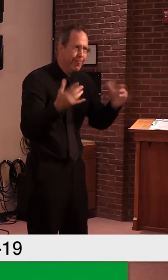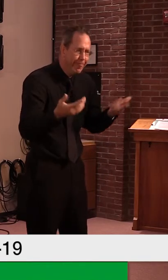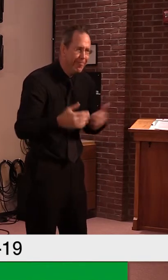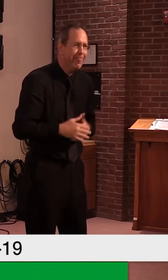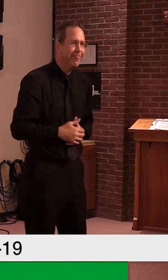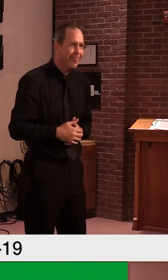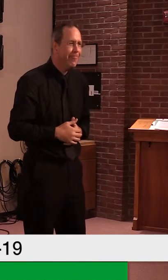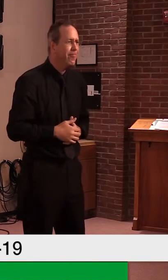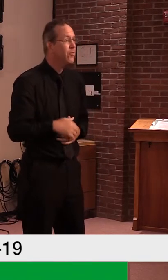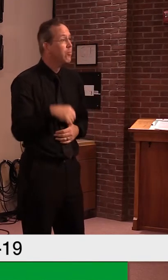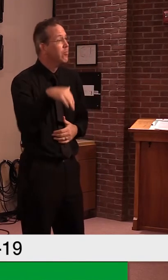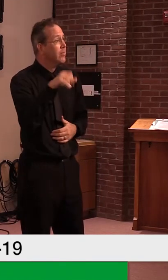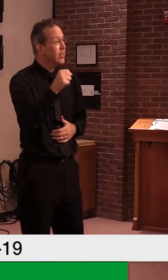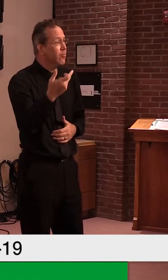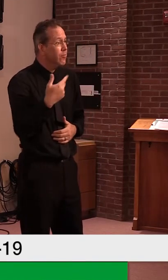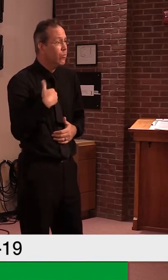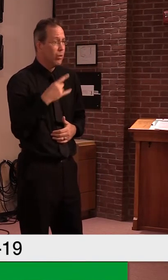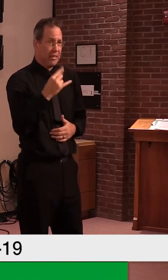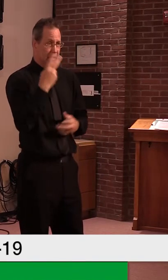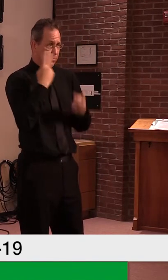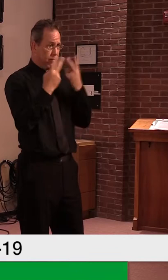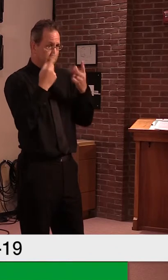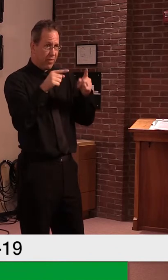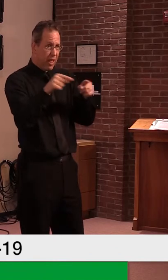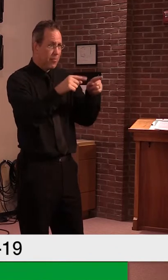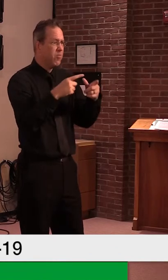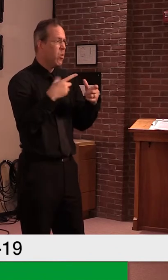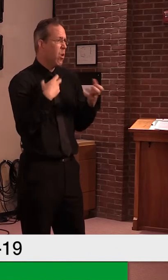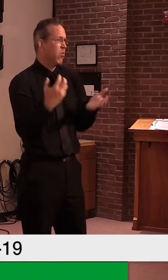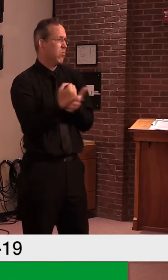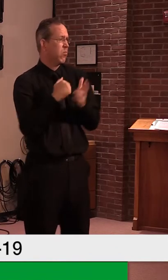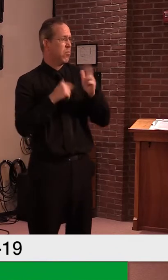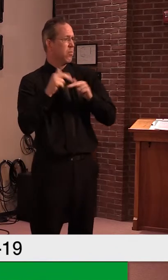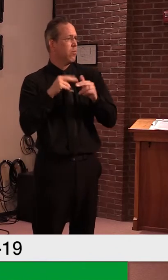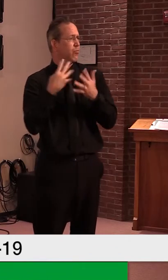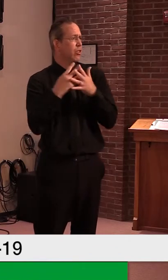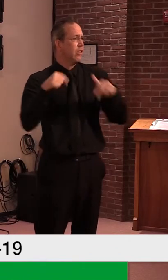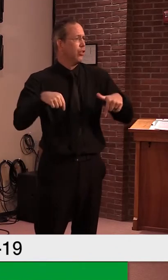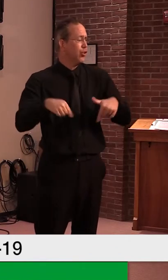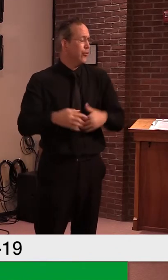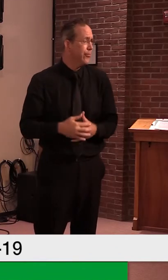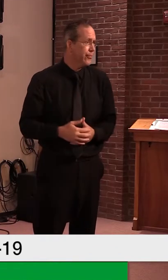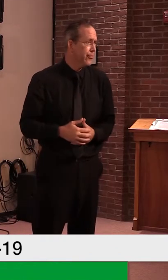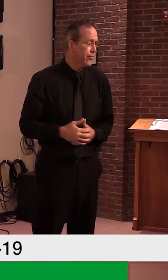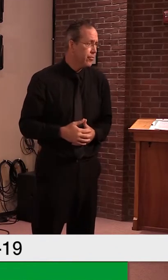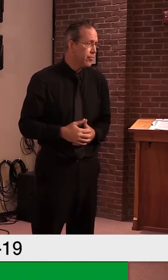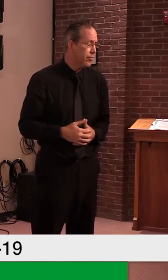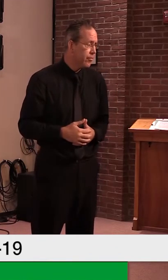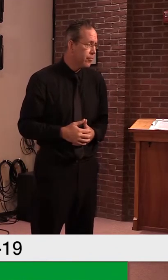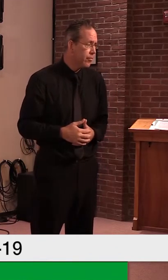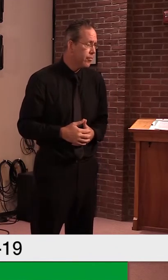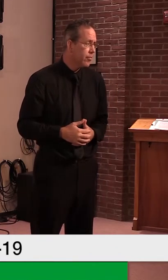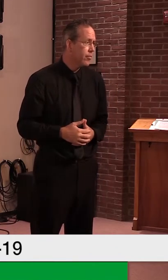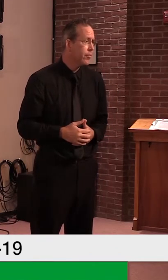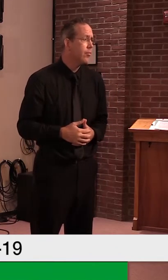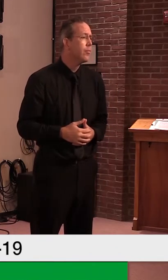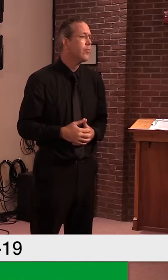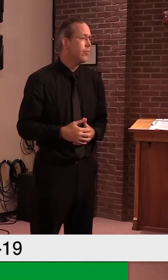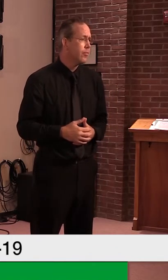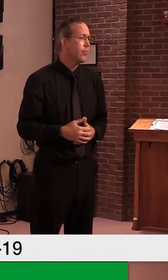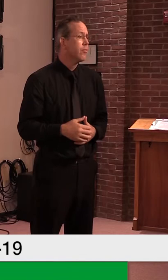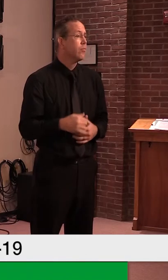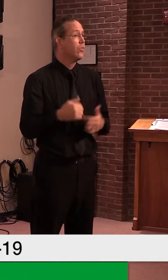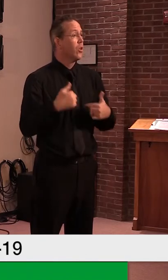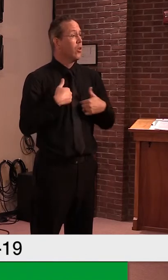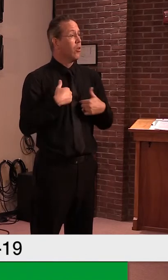like to see a facility here in Vermont. Um, uh, as AHS Secretary, I would like to